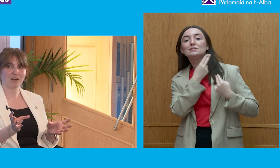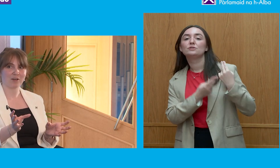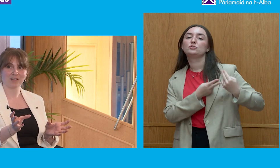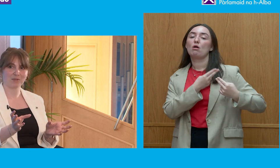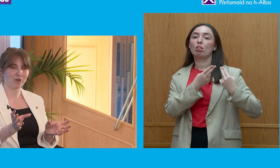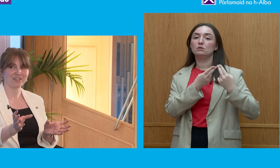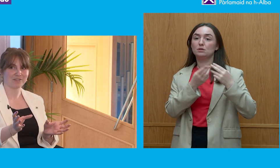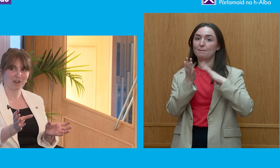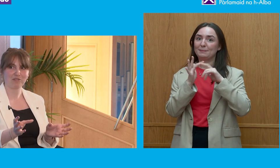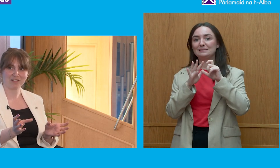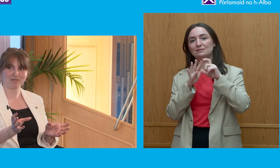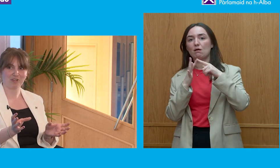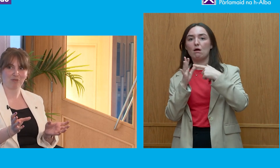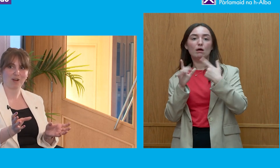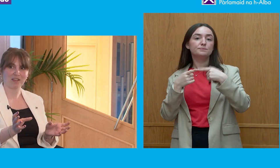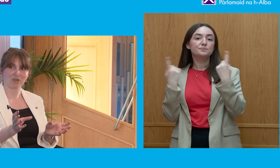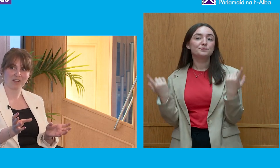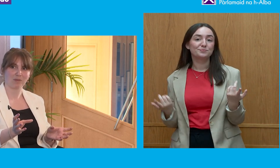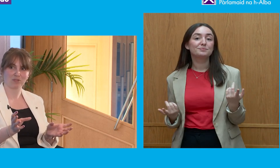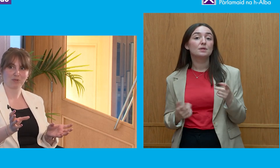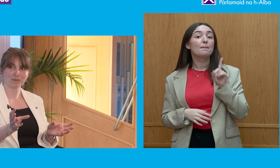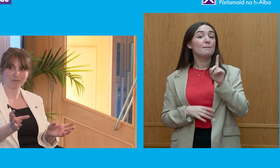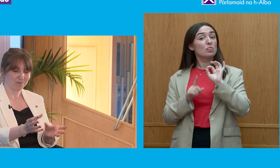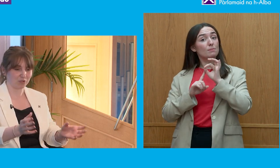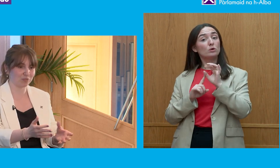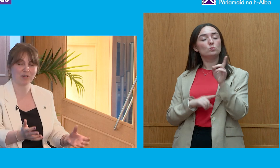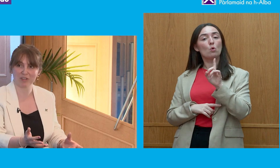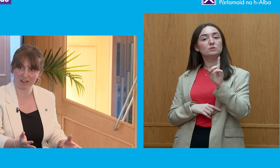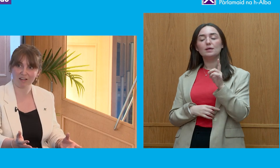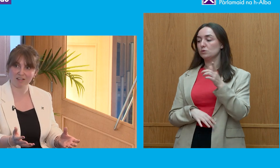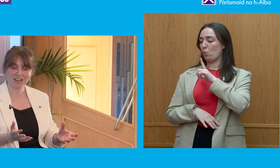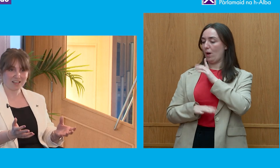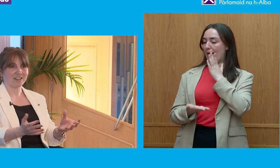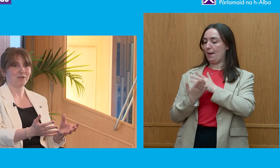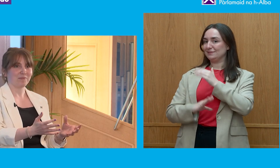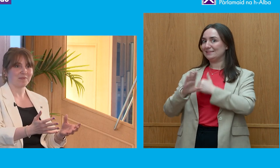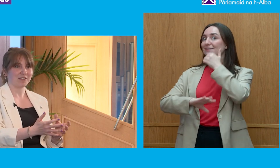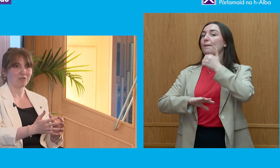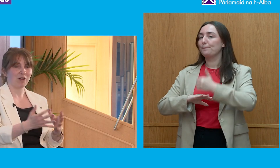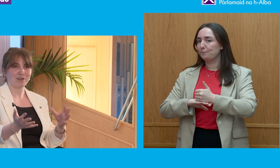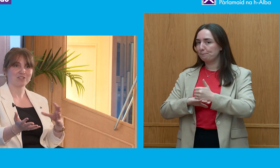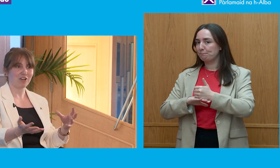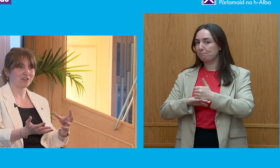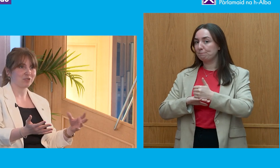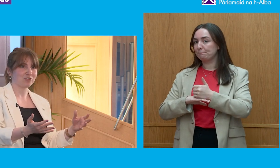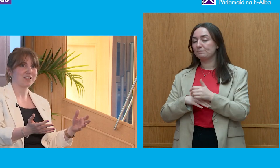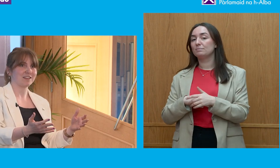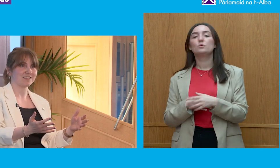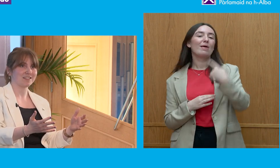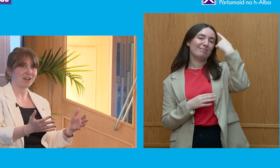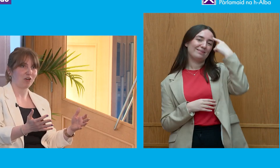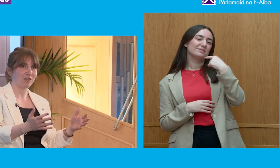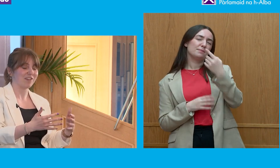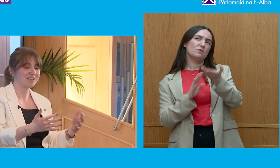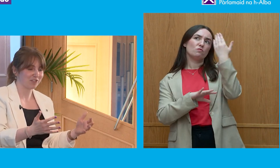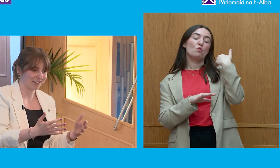include media, but the point is very, very different of why they were set up to be what they are. I think what I've mentioned earlier, social media